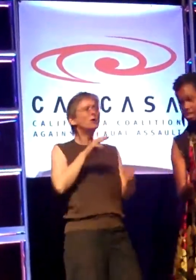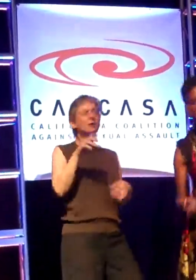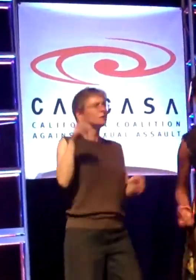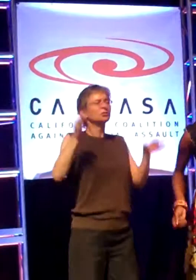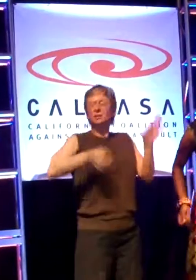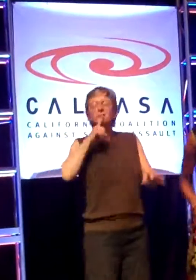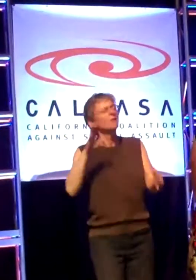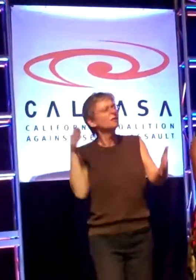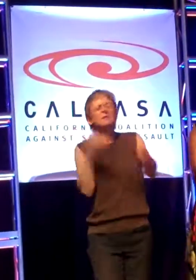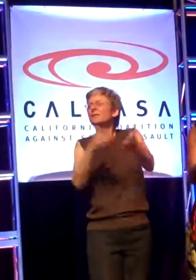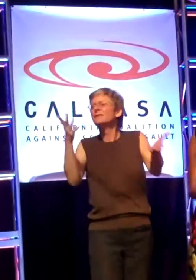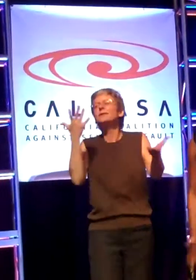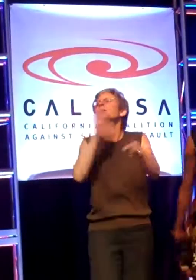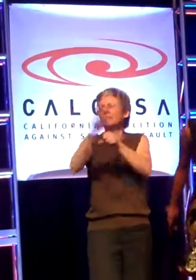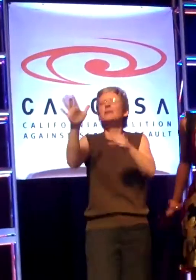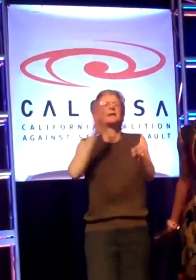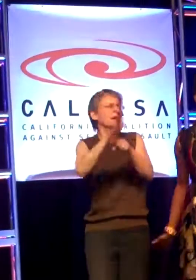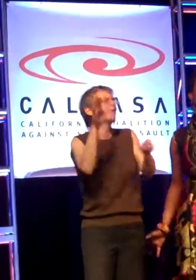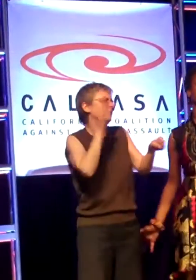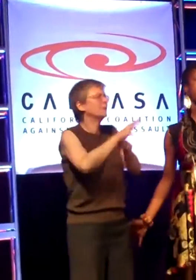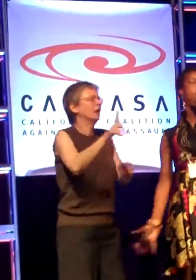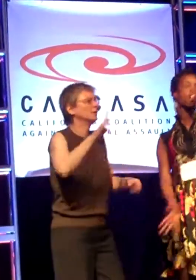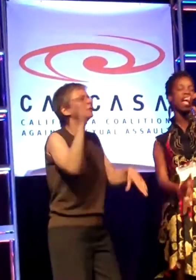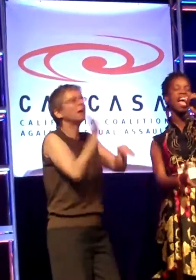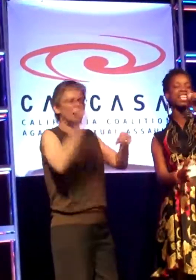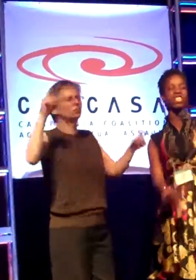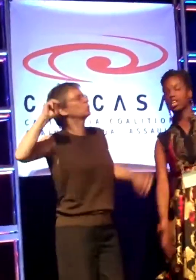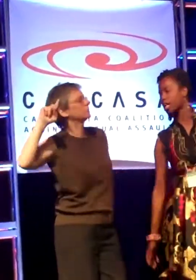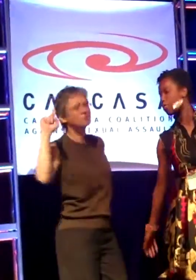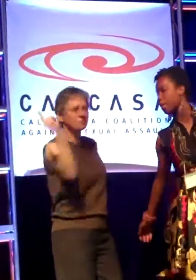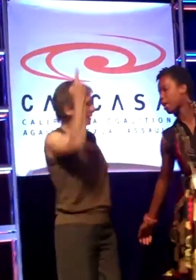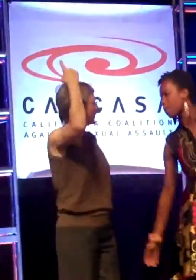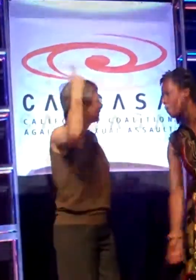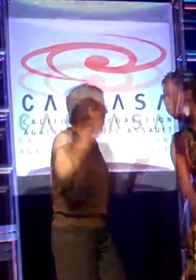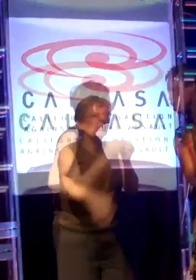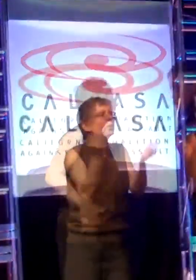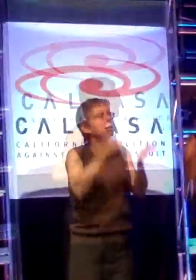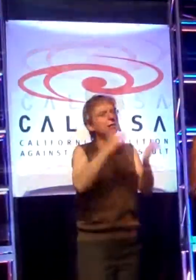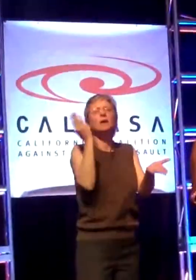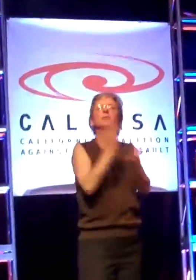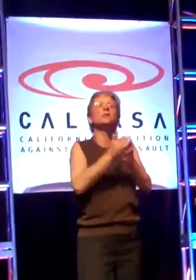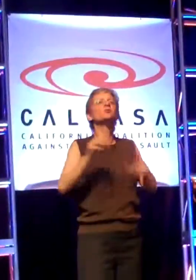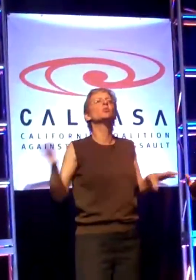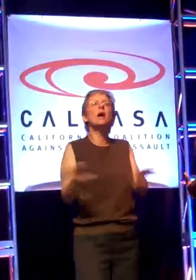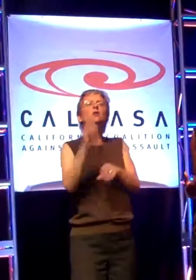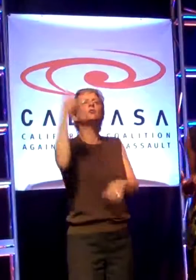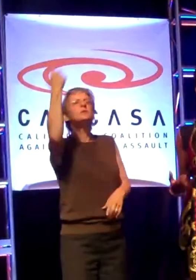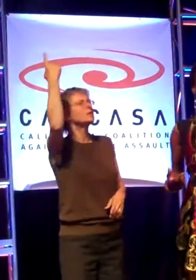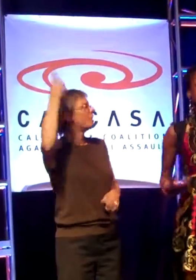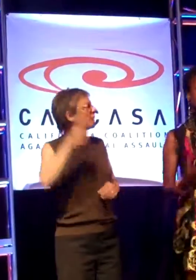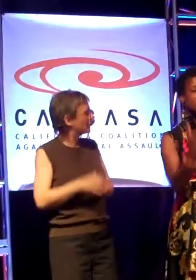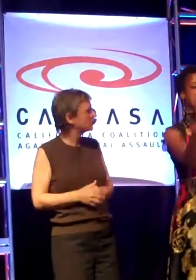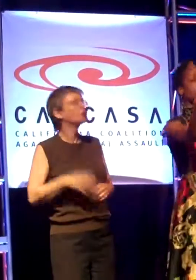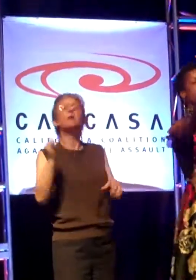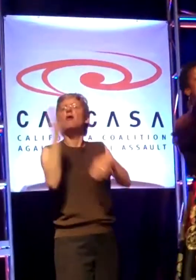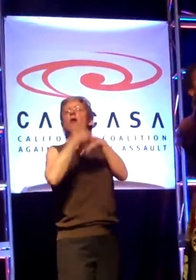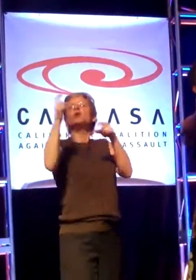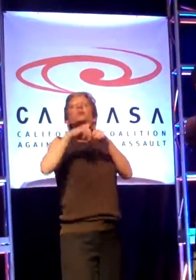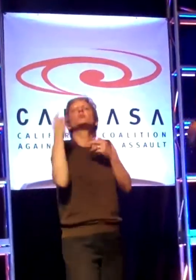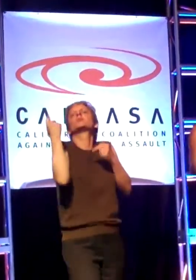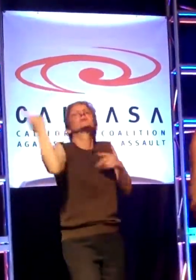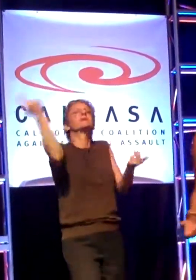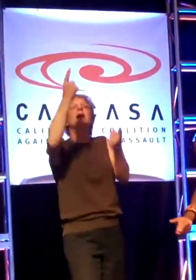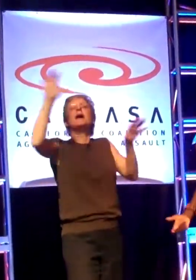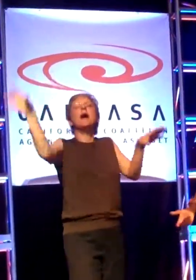enough is the level is This is a call to action Gotta be the call to action This is a